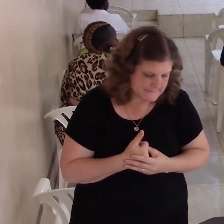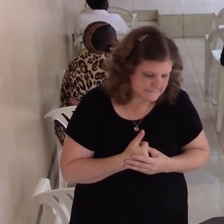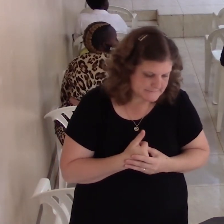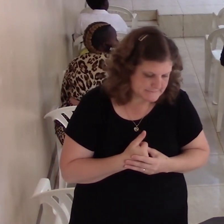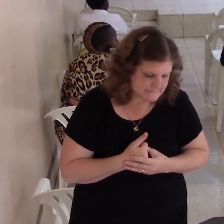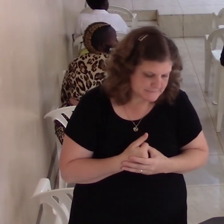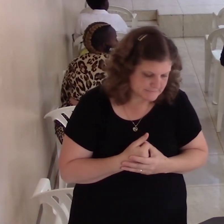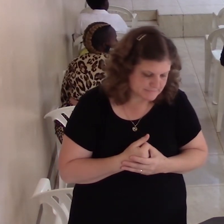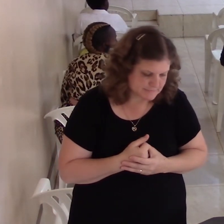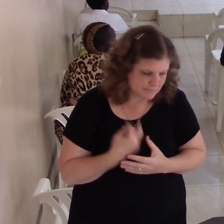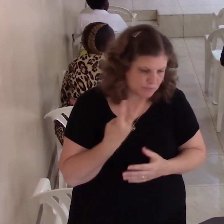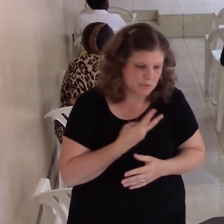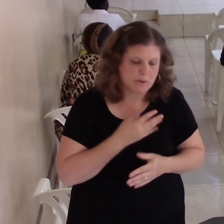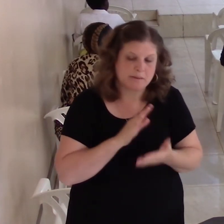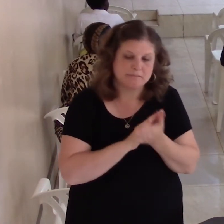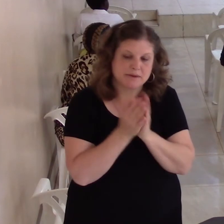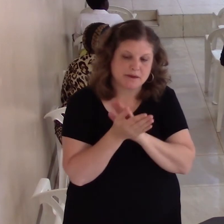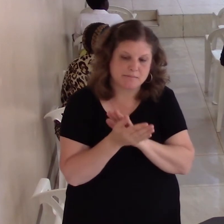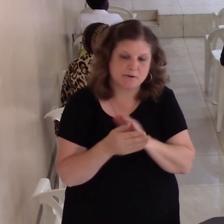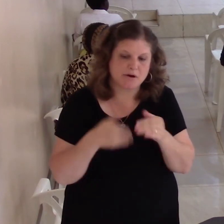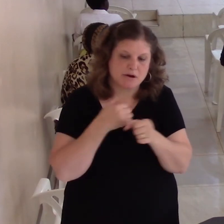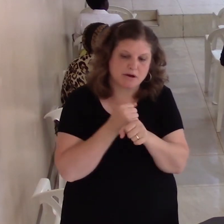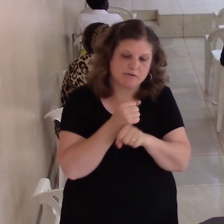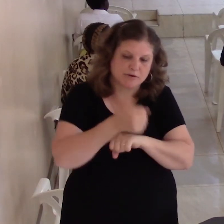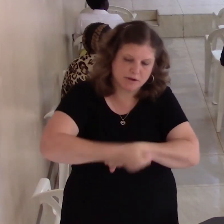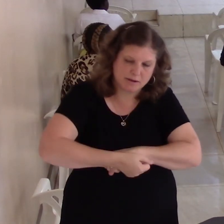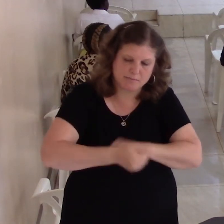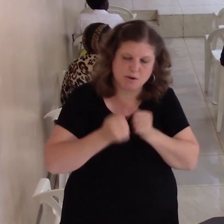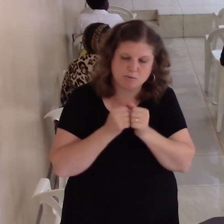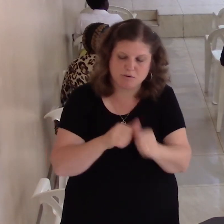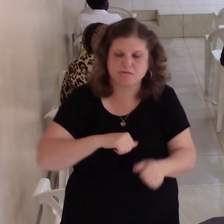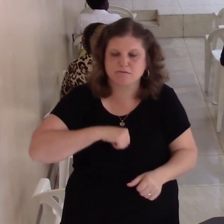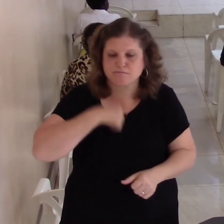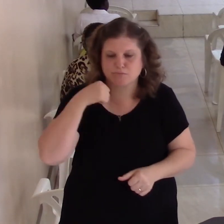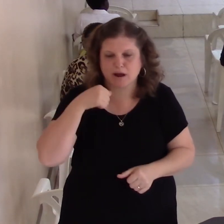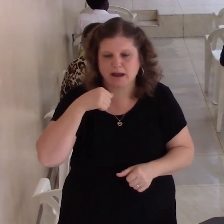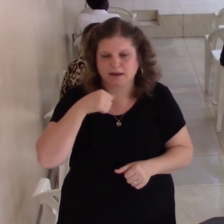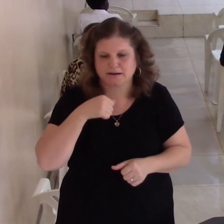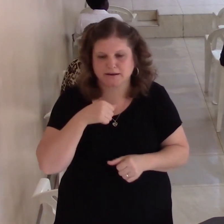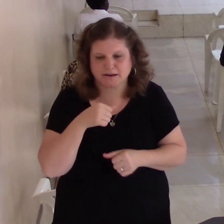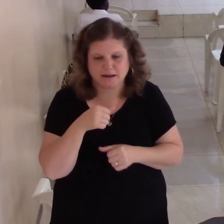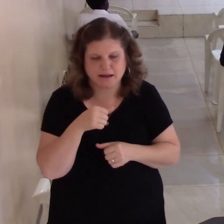We become overcome with pride with self pity with vengeance